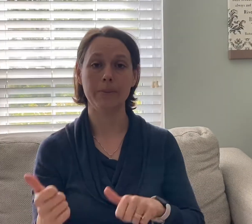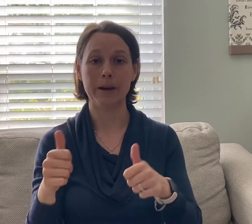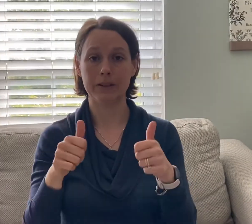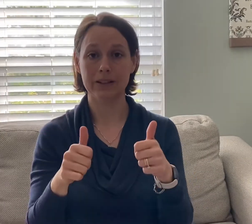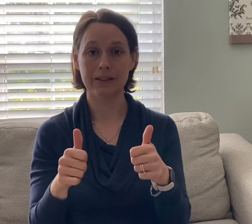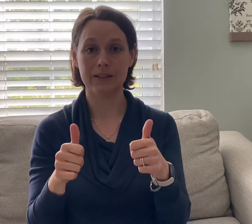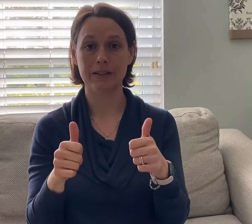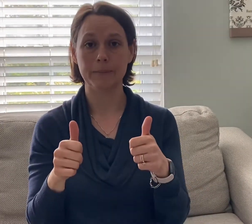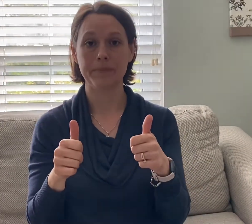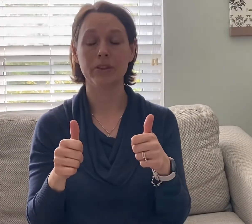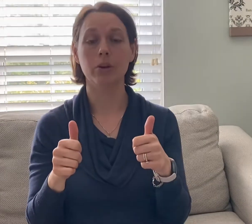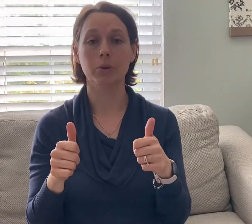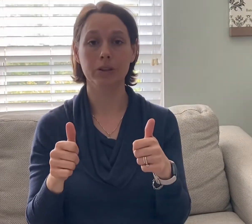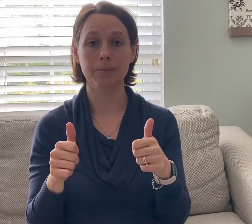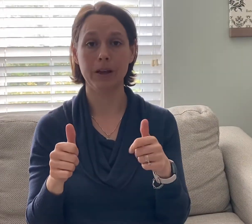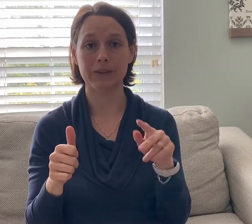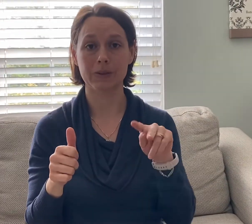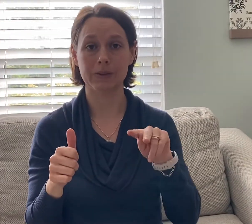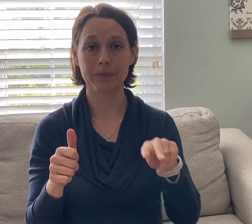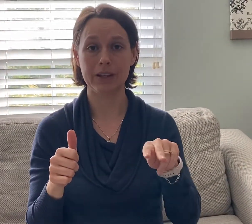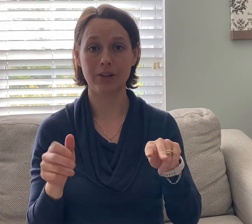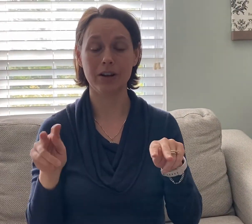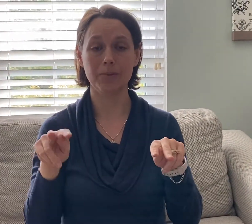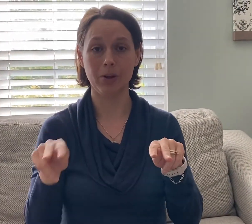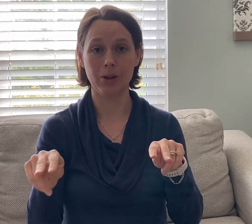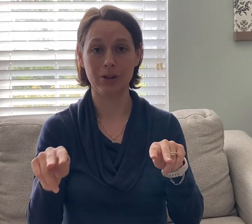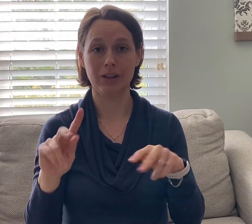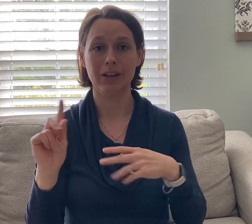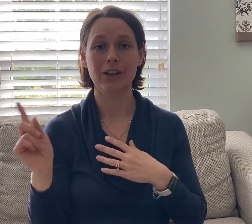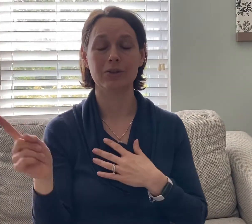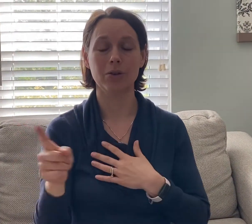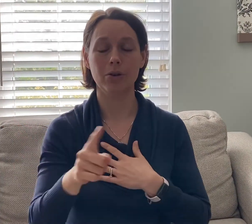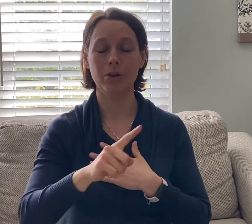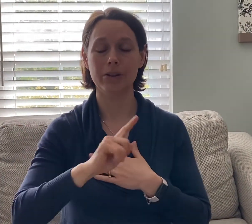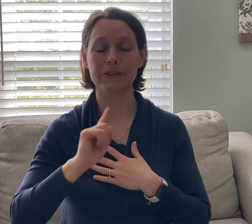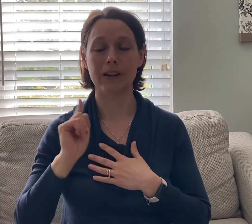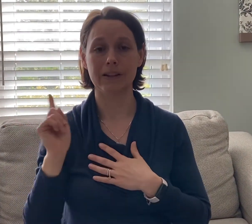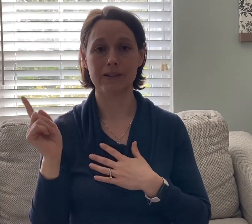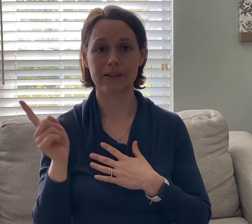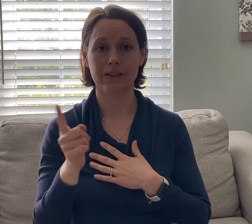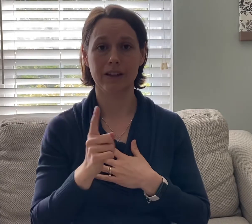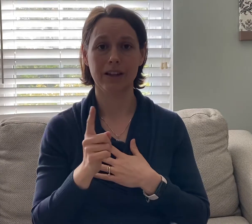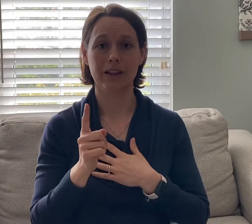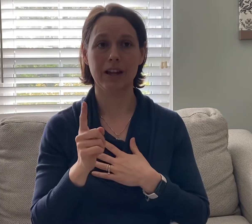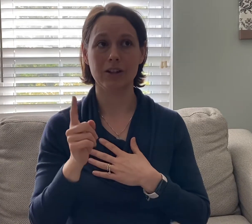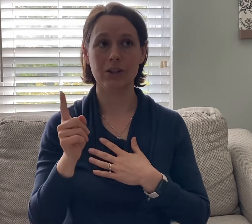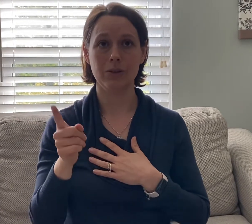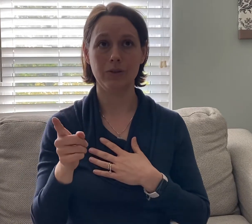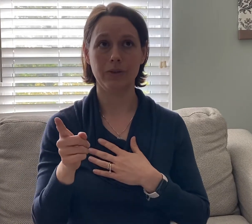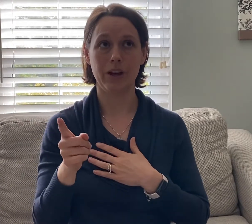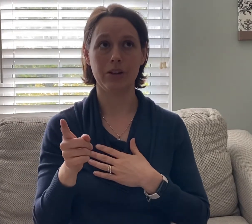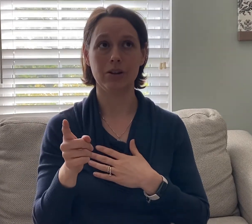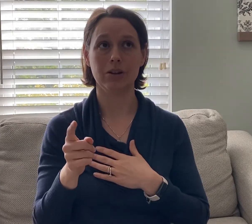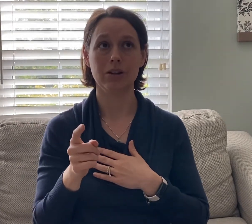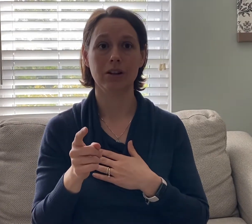Baptist the holy Apostles Peter and Paul and all the Saints and to you father to